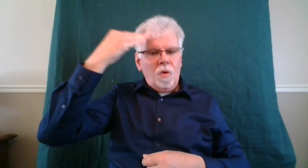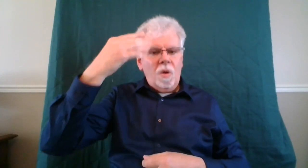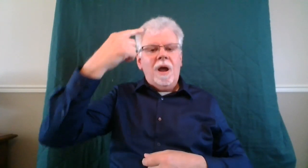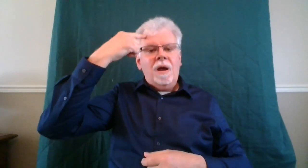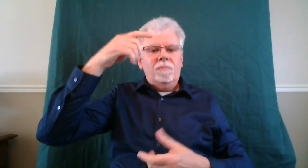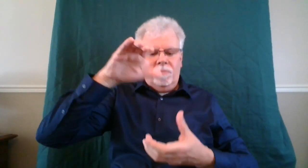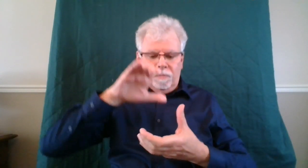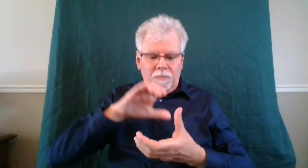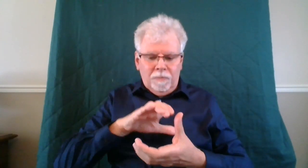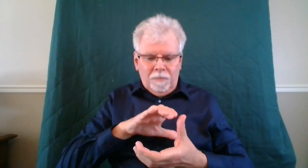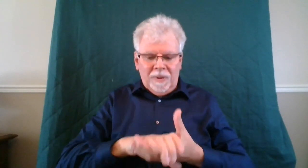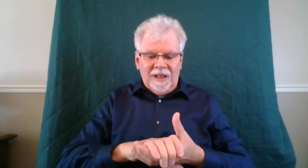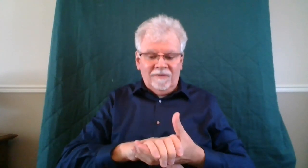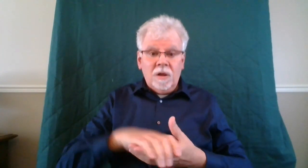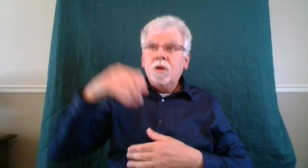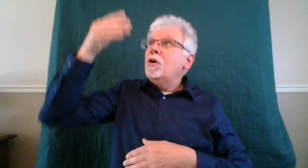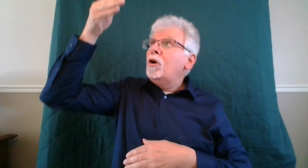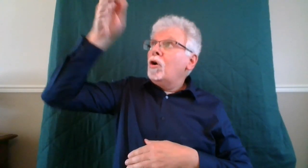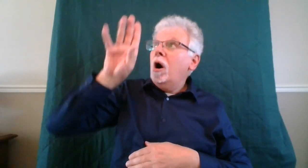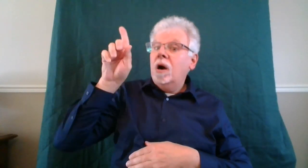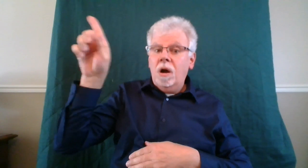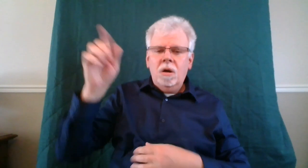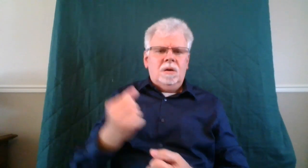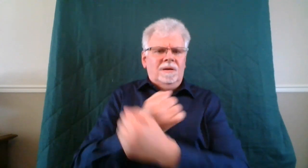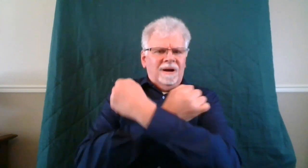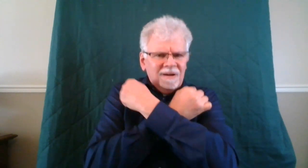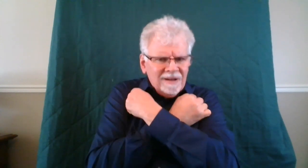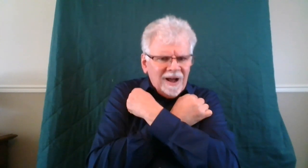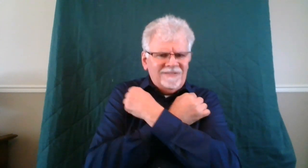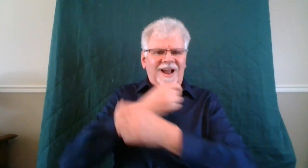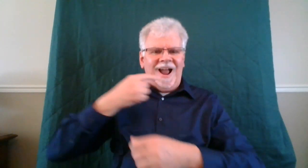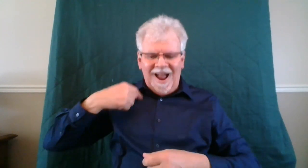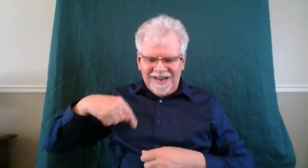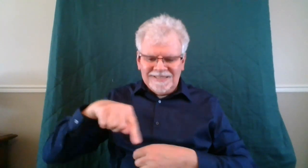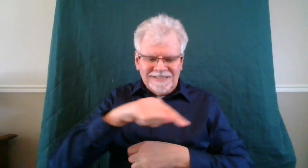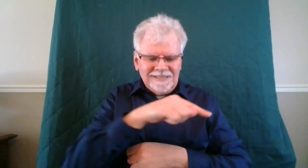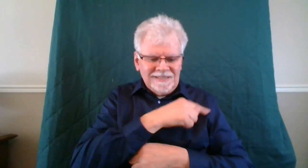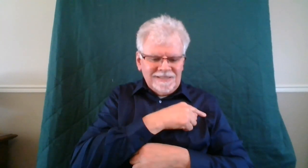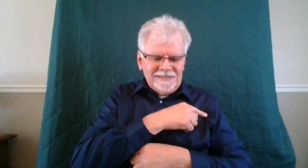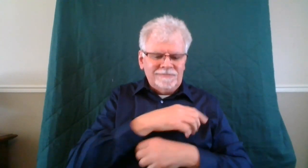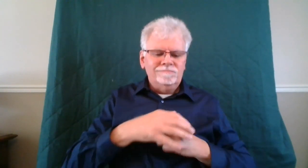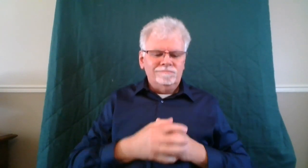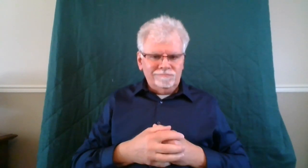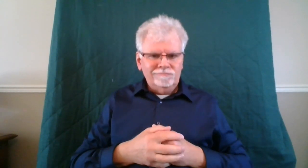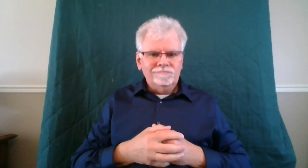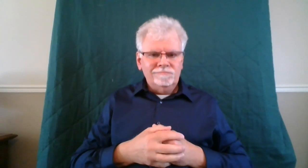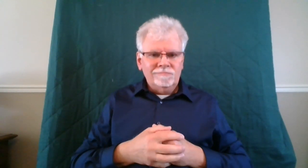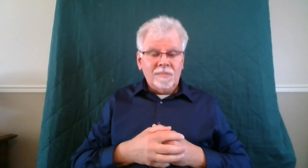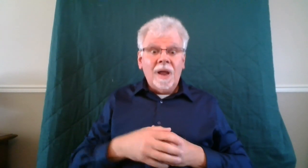We have come to know and to believe in the love God has for us.